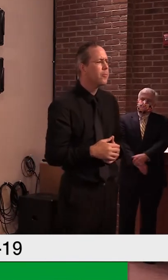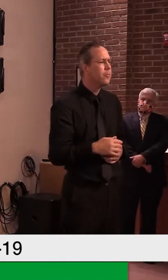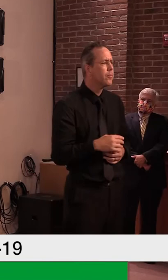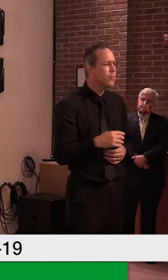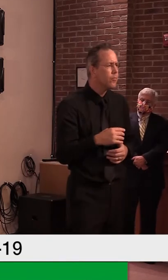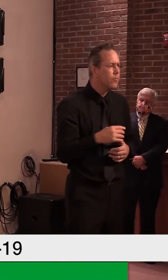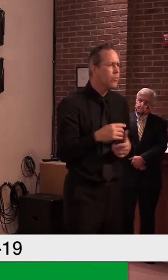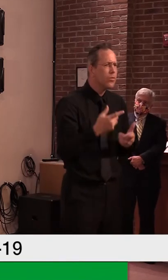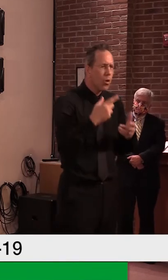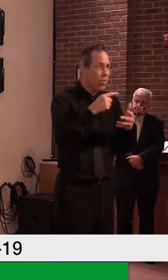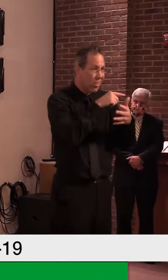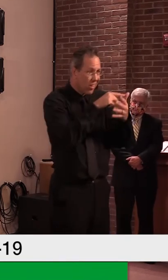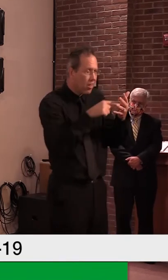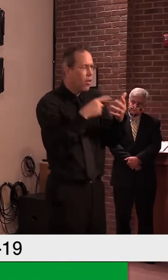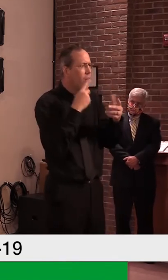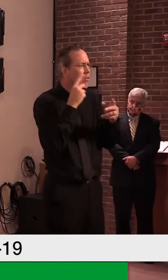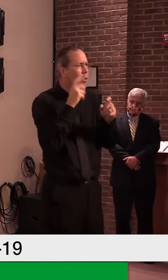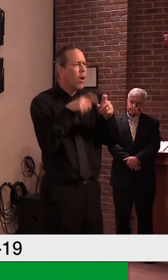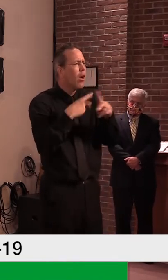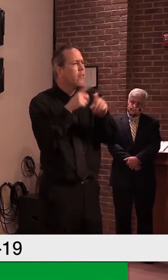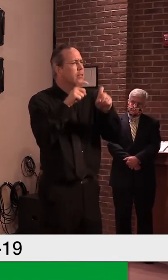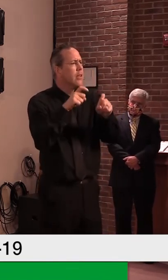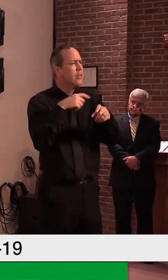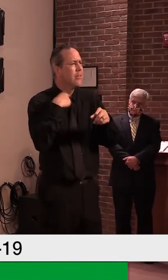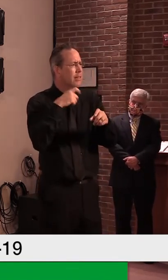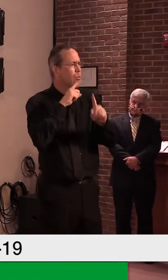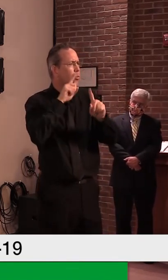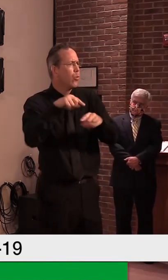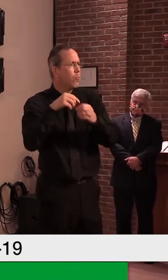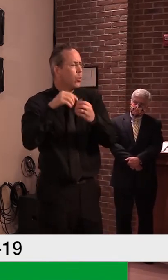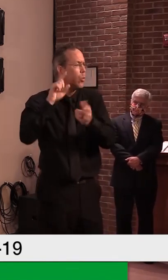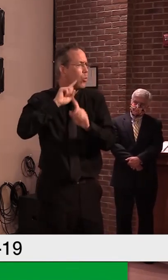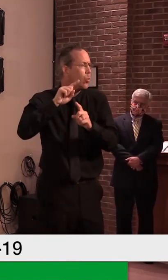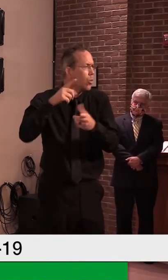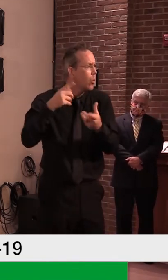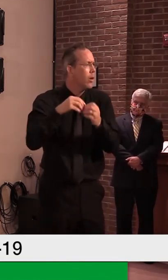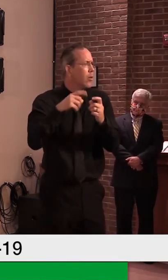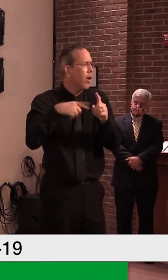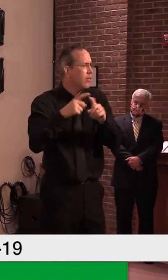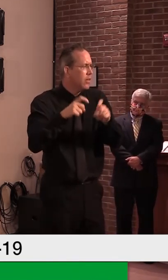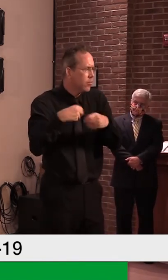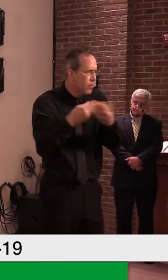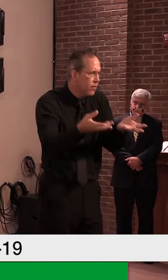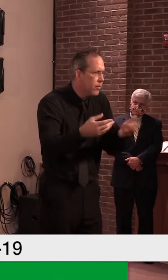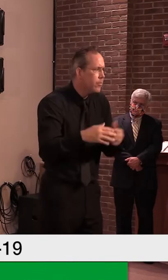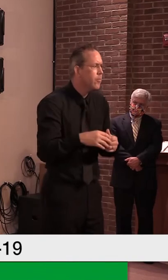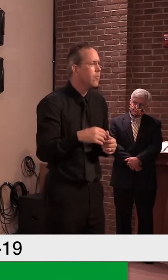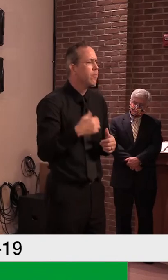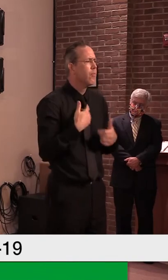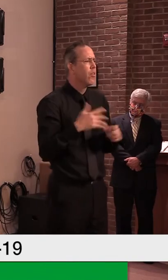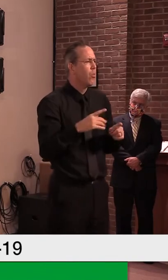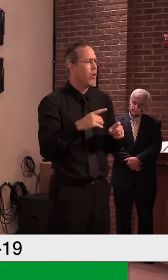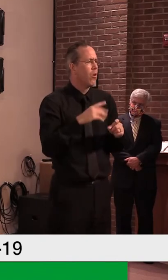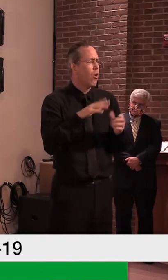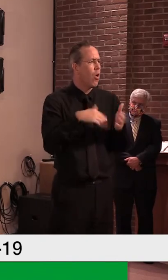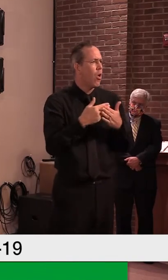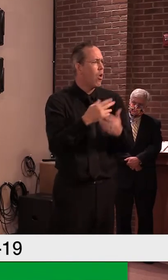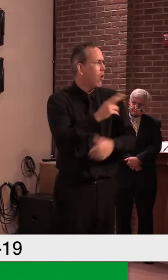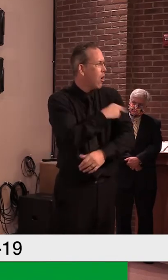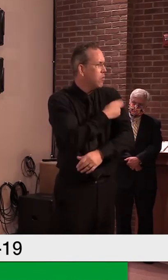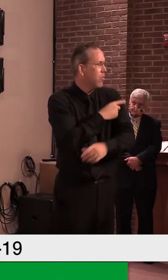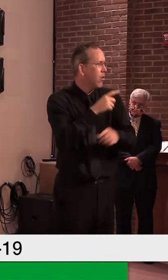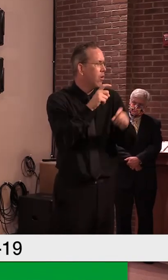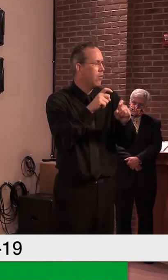we call diversify the portfolio. So not every, every hospital in the state's dependent on the same supply chain and